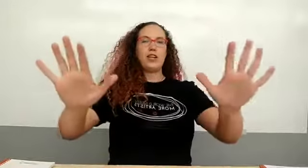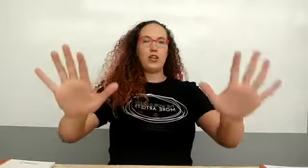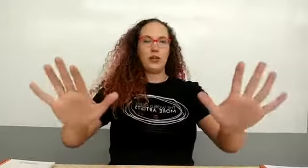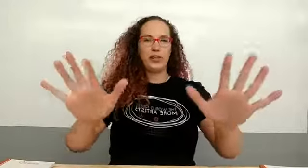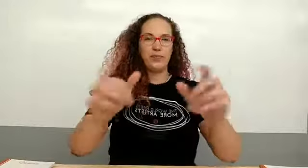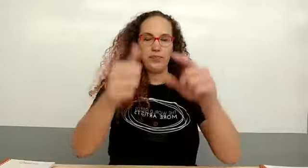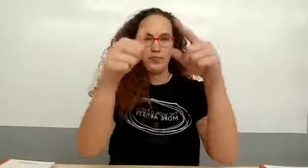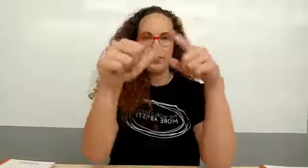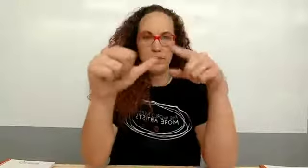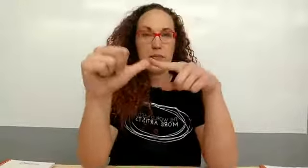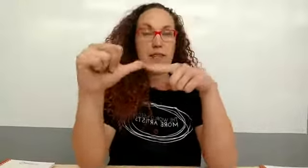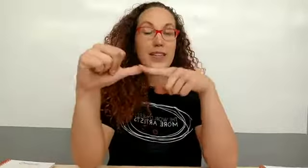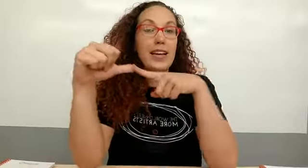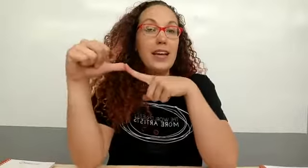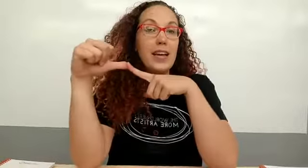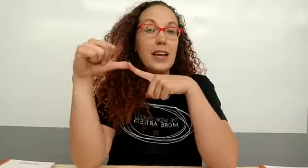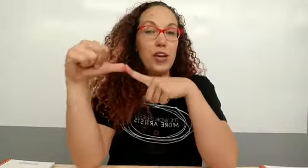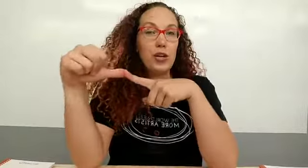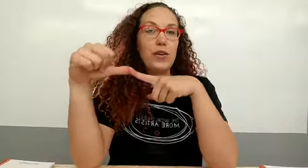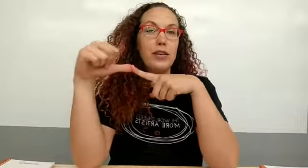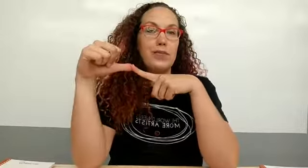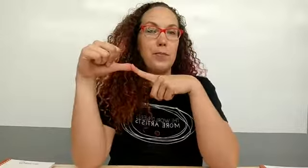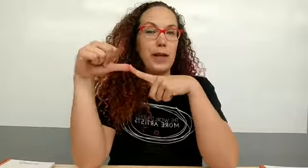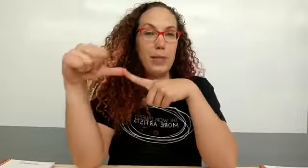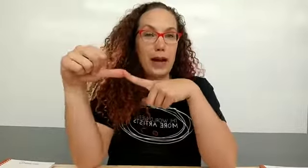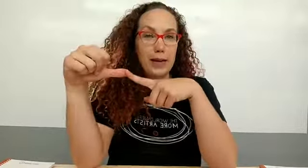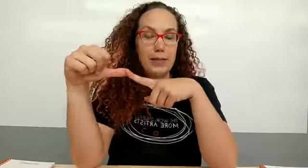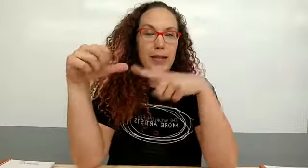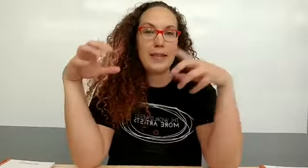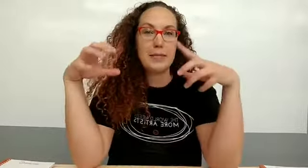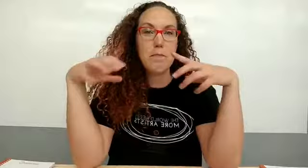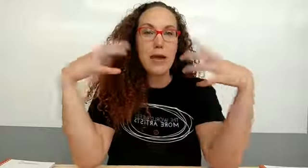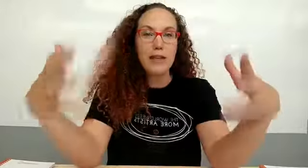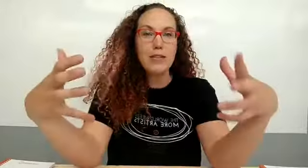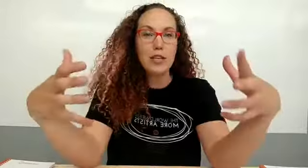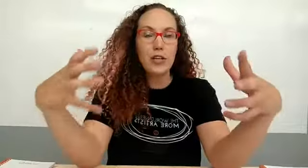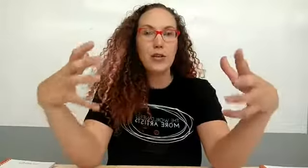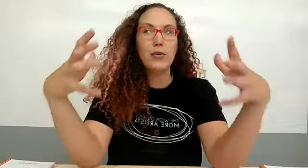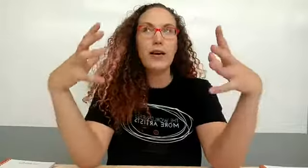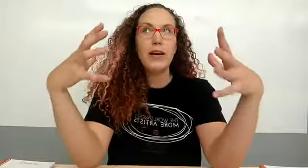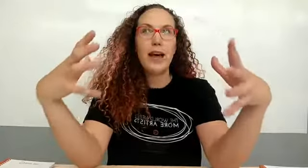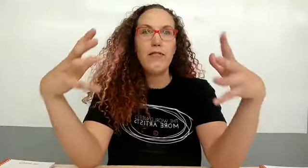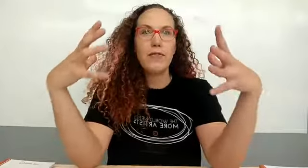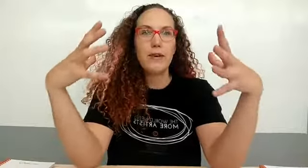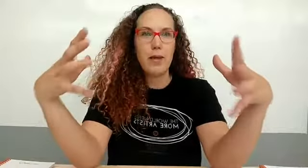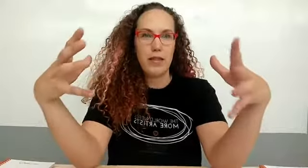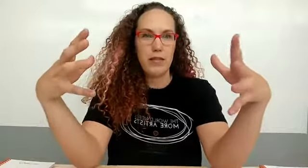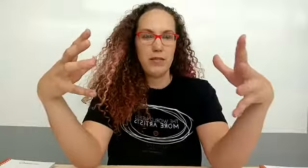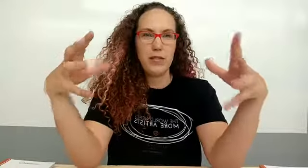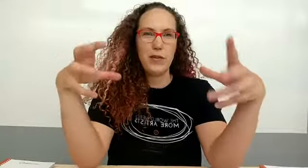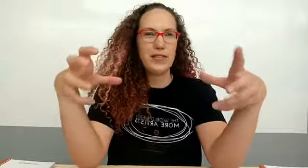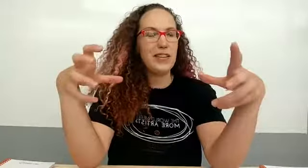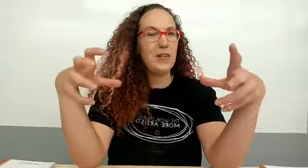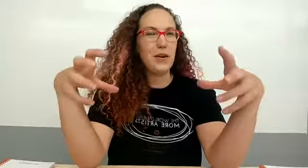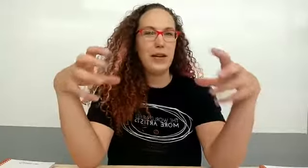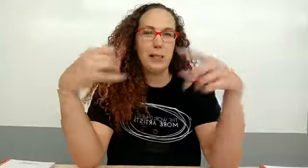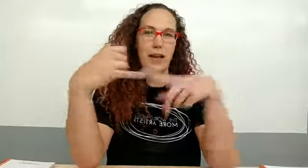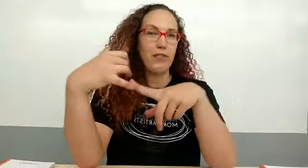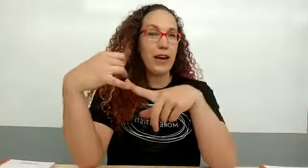including it's going to include a supply box that gets mailed to you every month so if you've seen our little like black friday